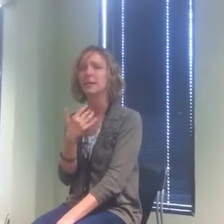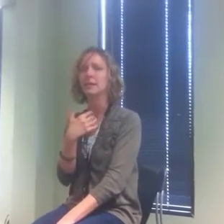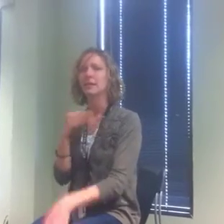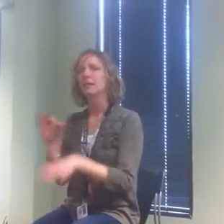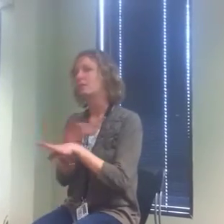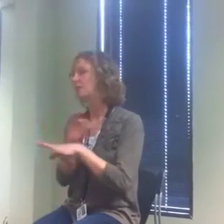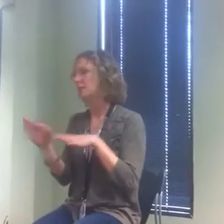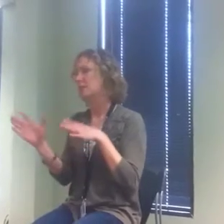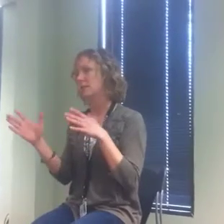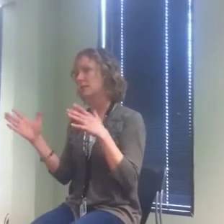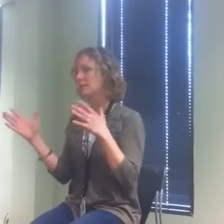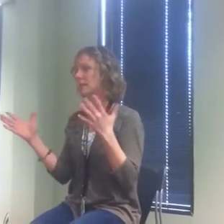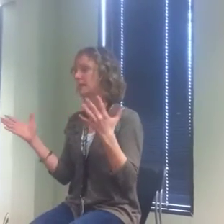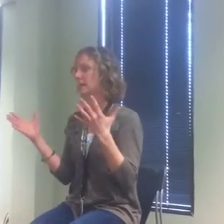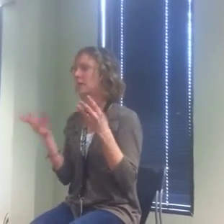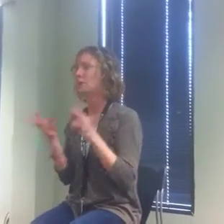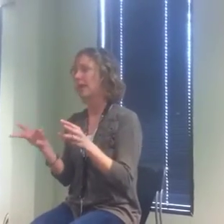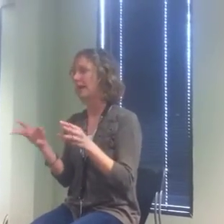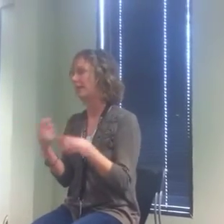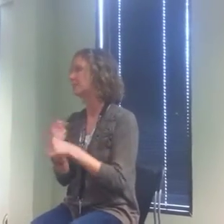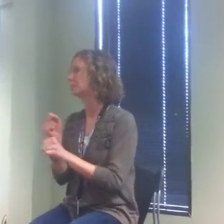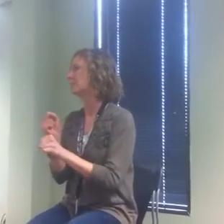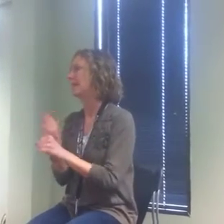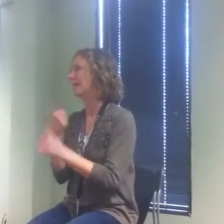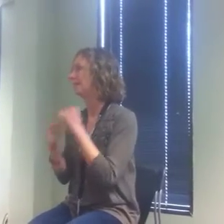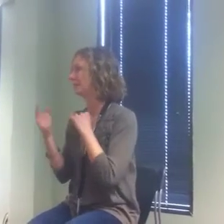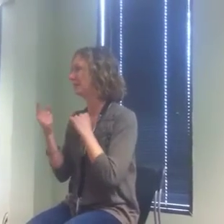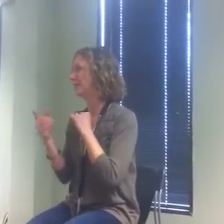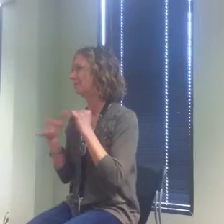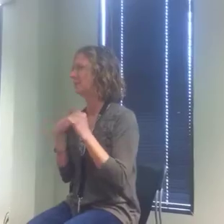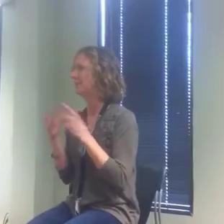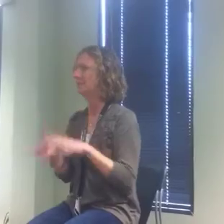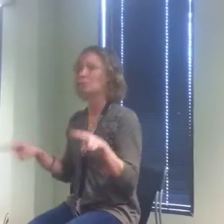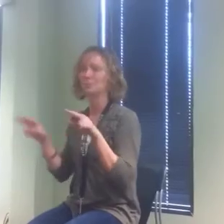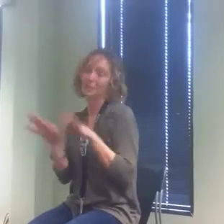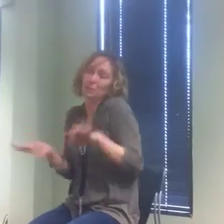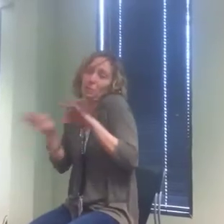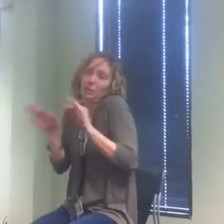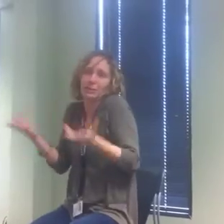he functioned in a way that just made everyone feel important.